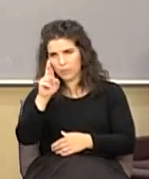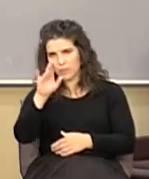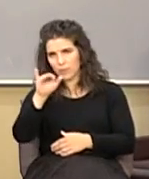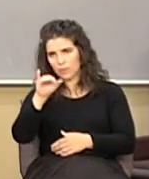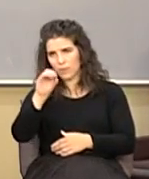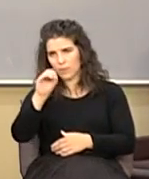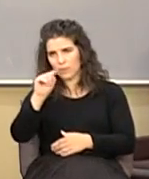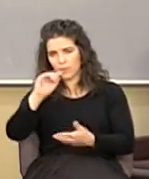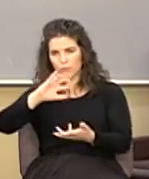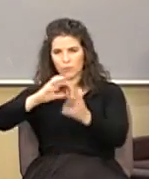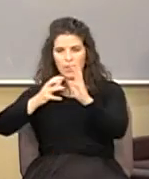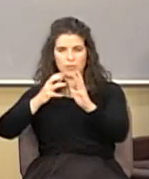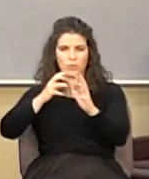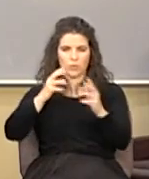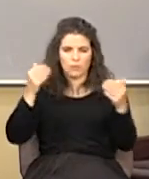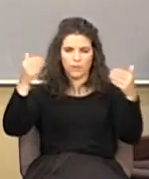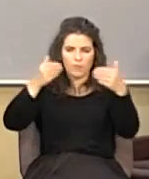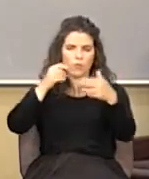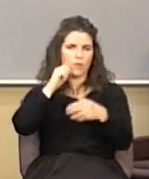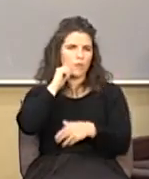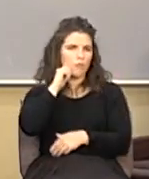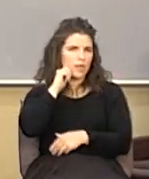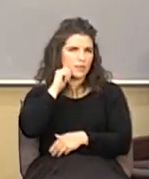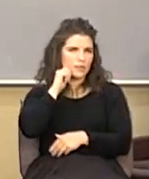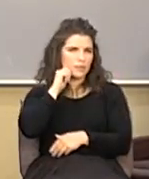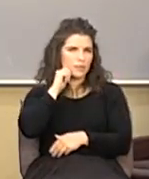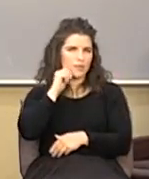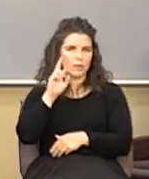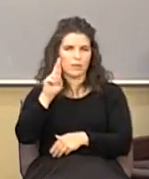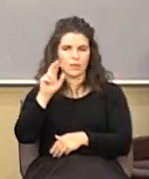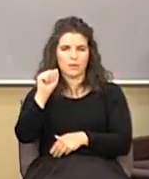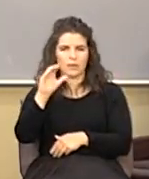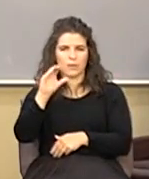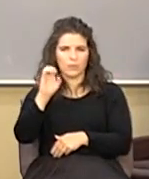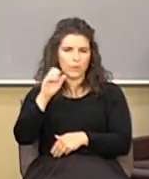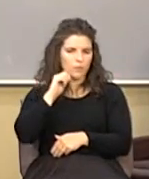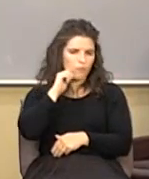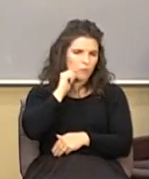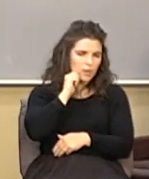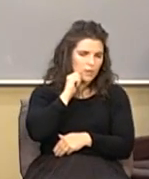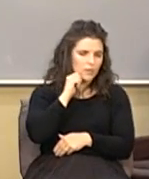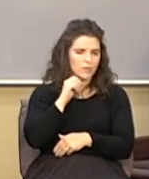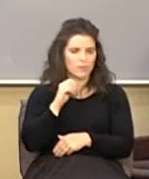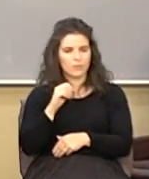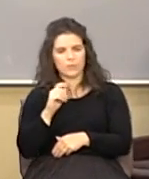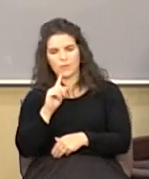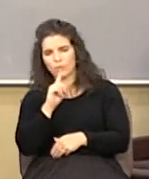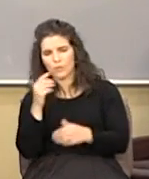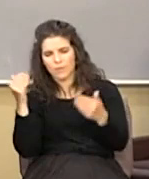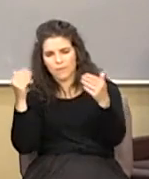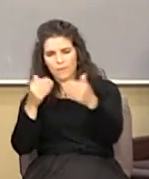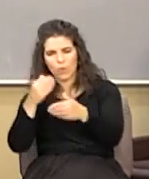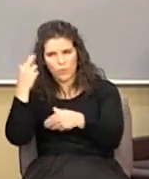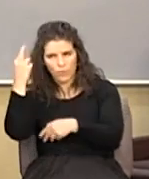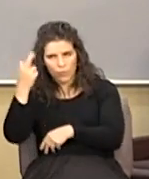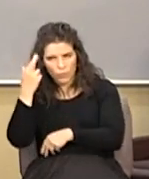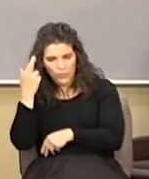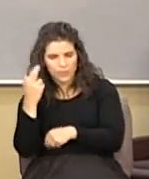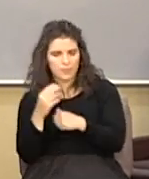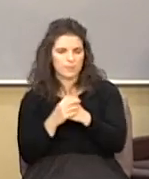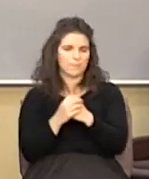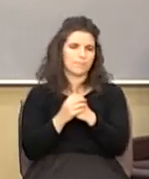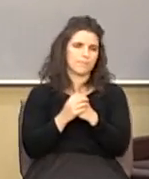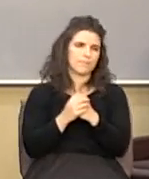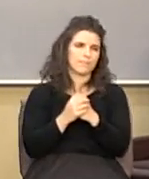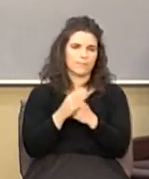was the issue of race and that's the focus for the reasons and listen the issue of